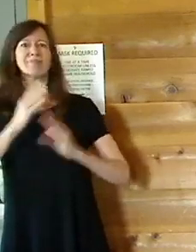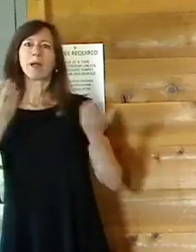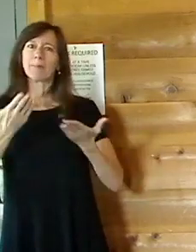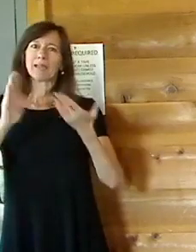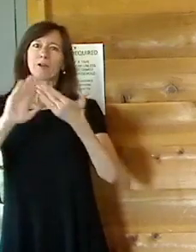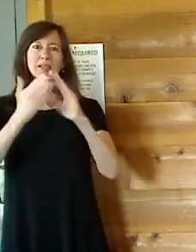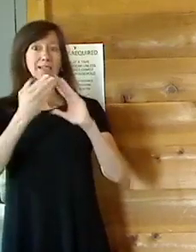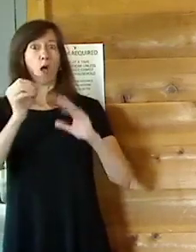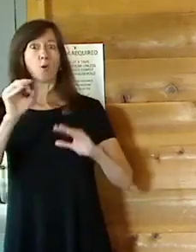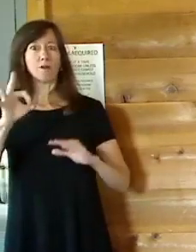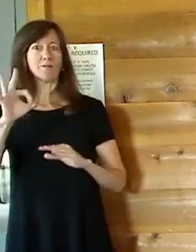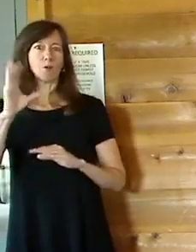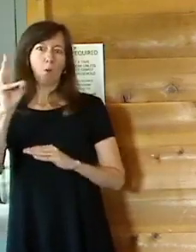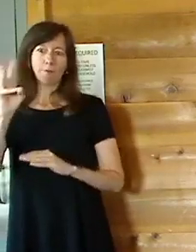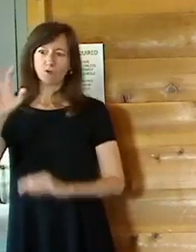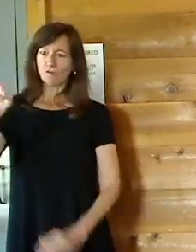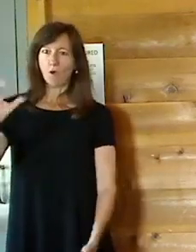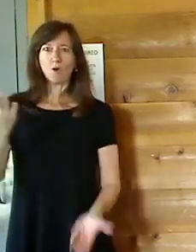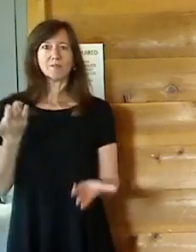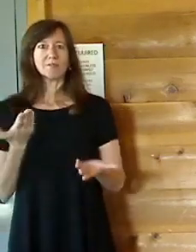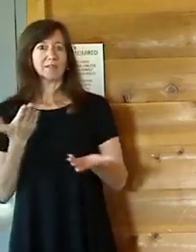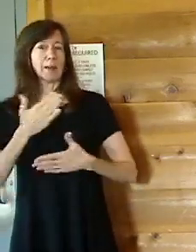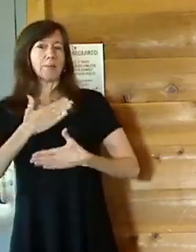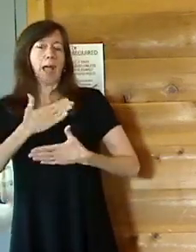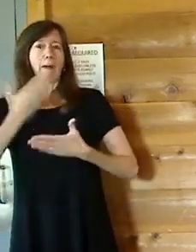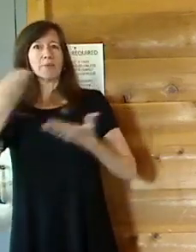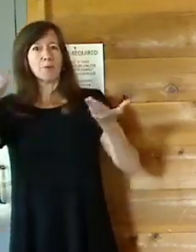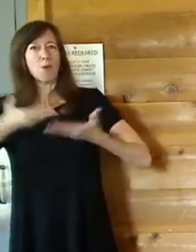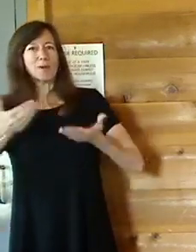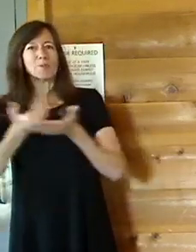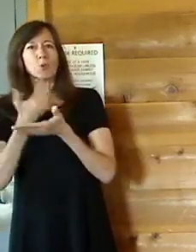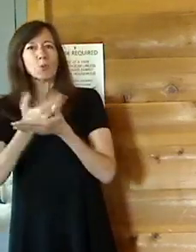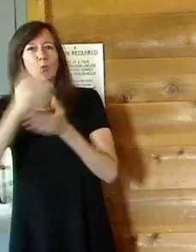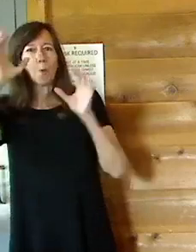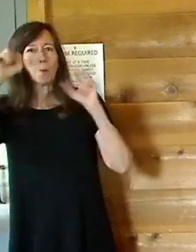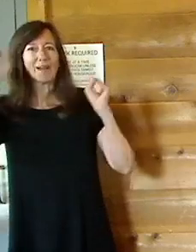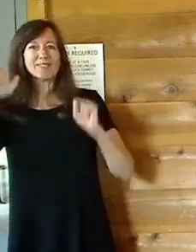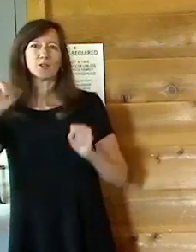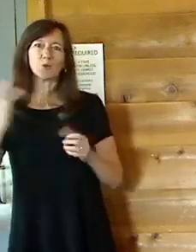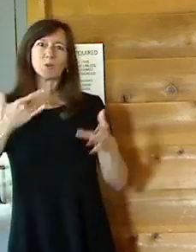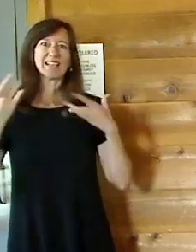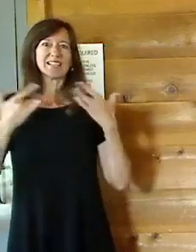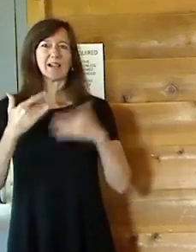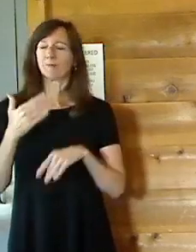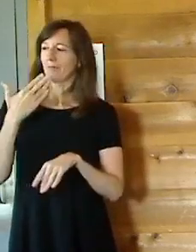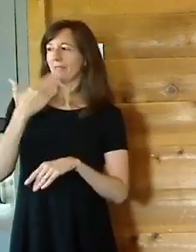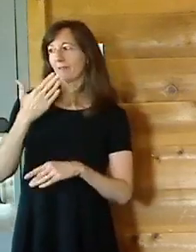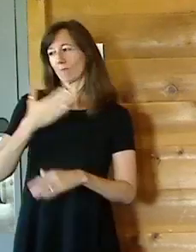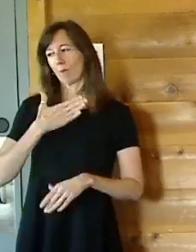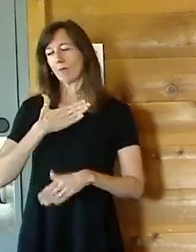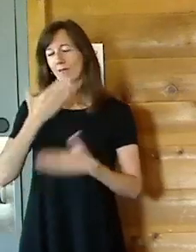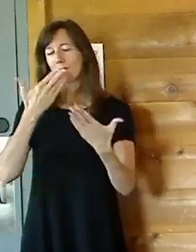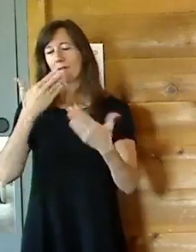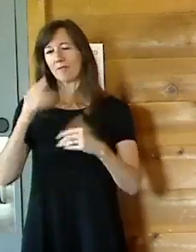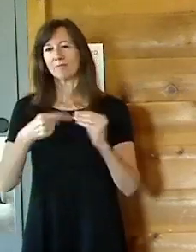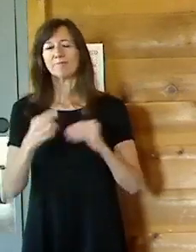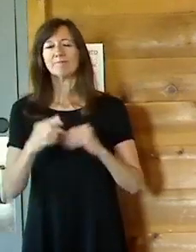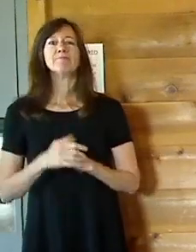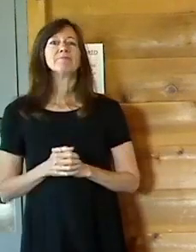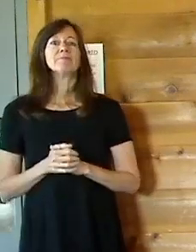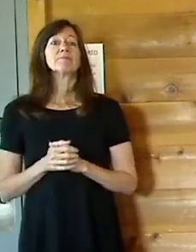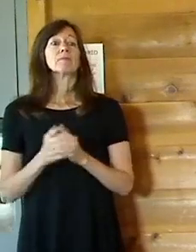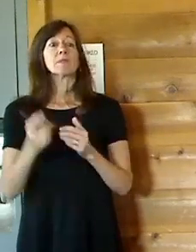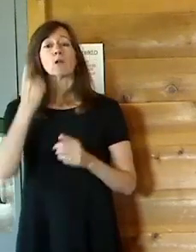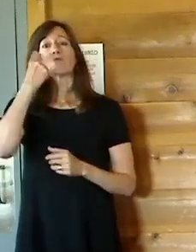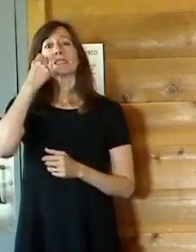Dutchess. And I'm happy to welcome our new president, too. Great. It's very exciting. I'm glad. Thank you, Joe. So we were here a little bit earlier for our most recent